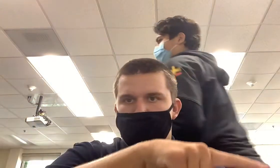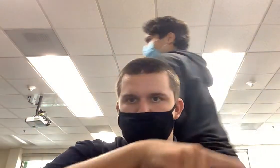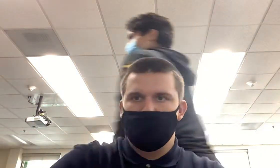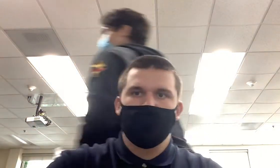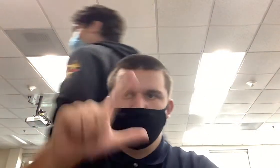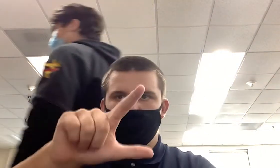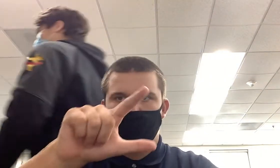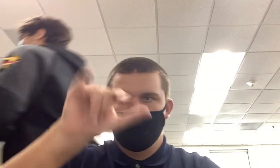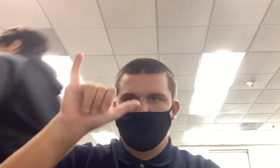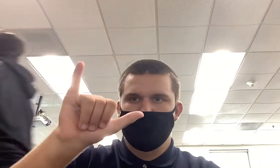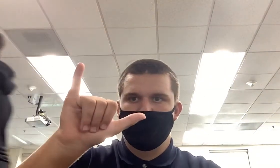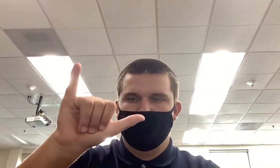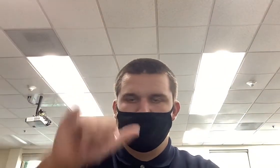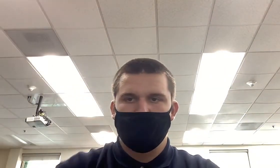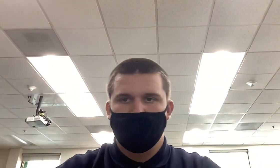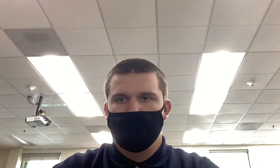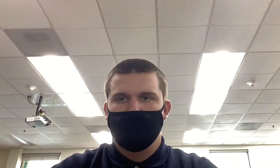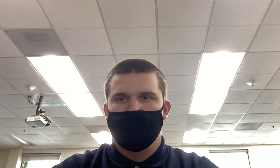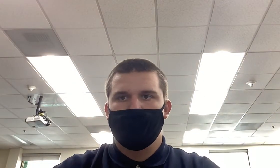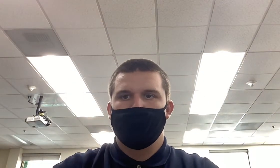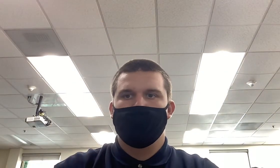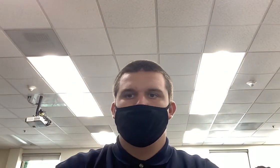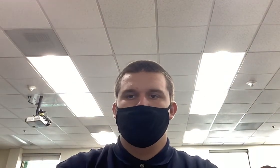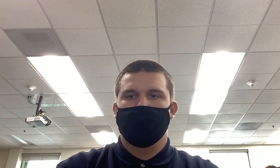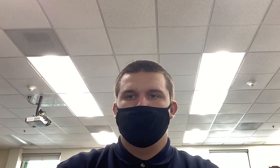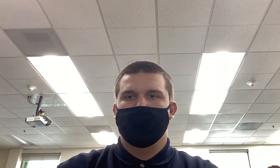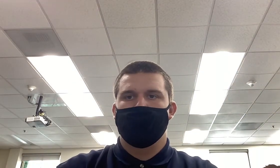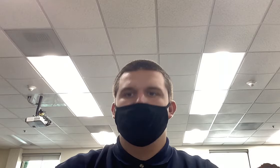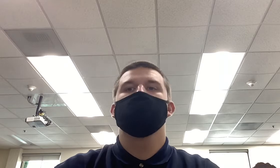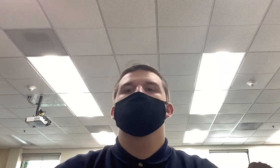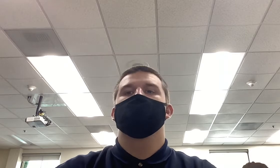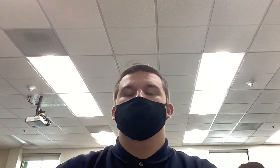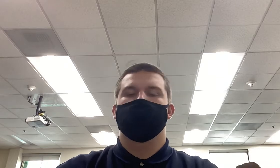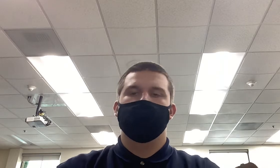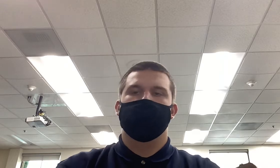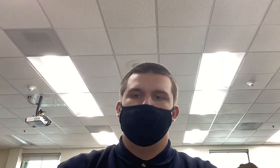Okay. oh. Is that spoiling? Okay.